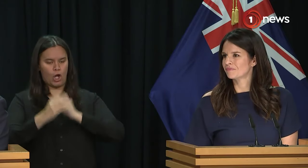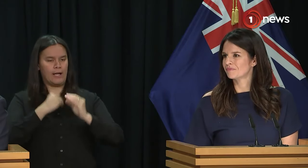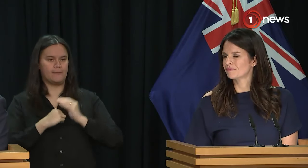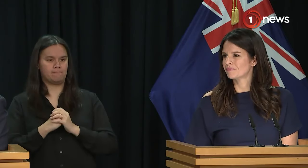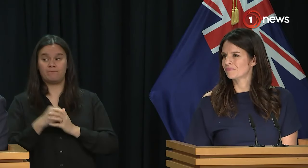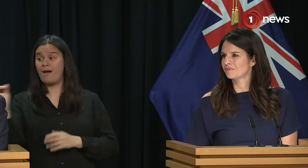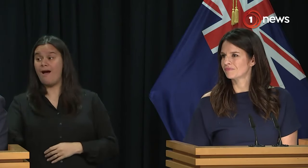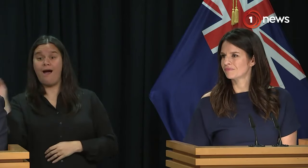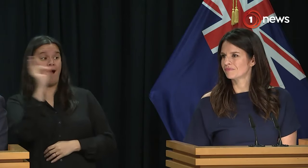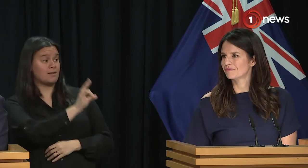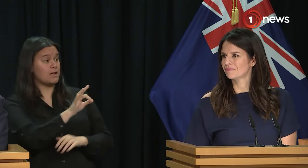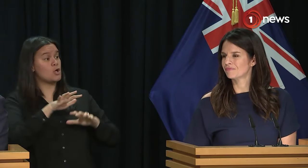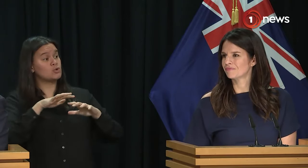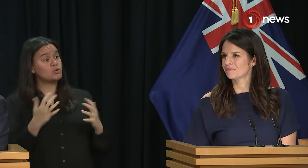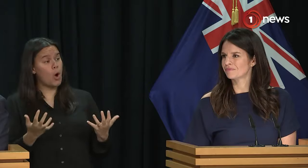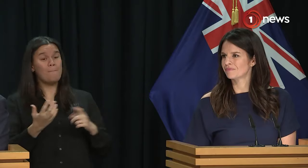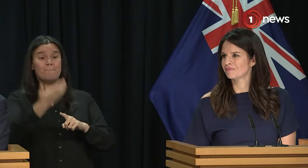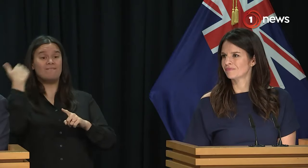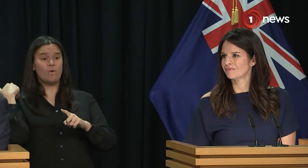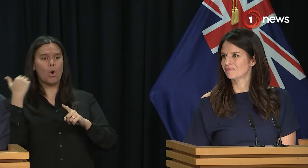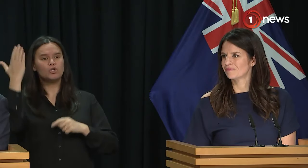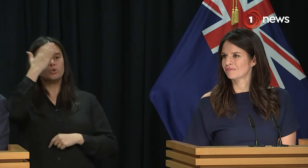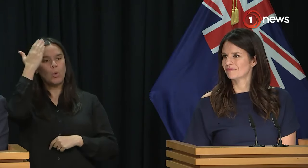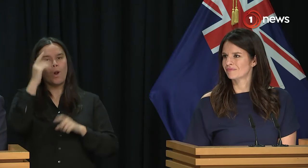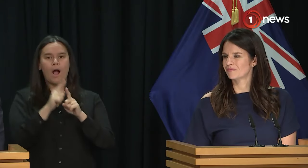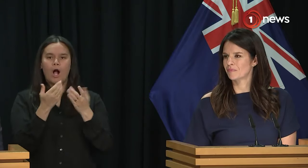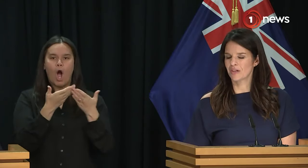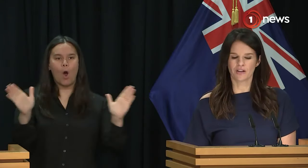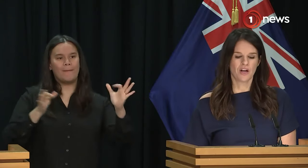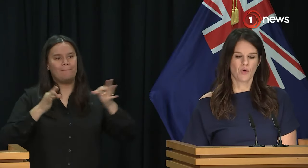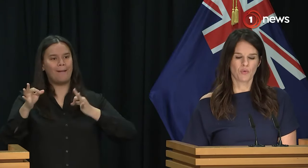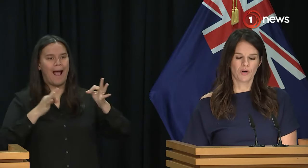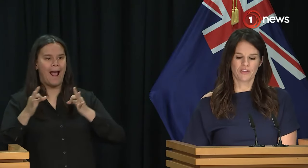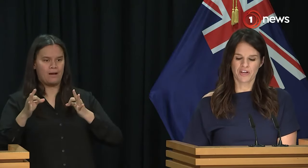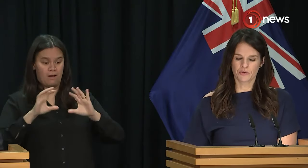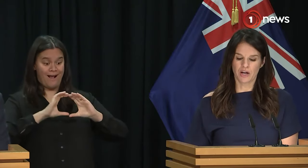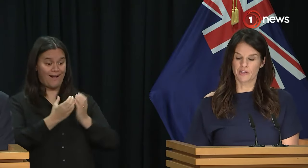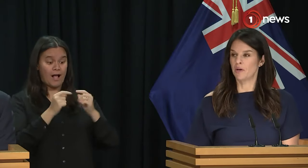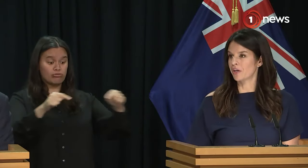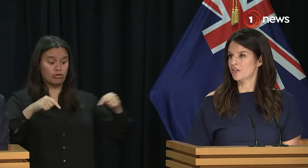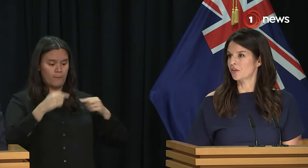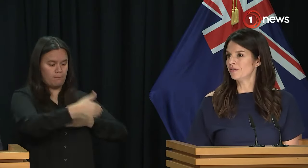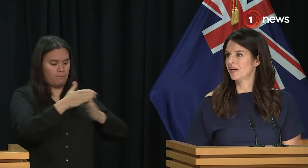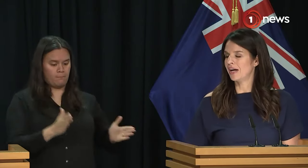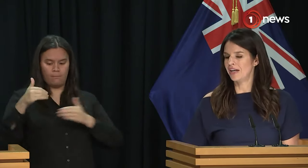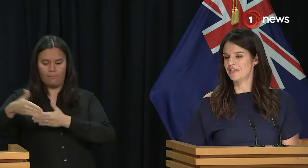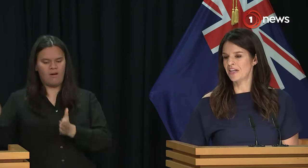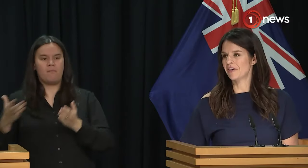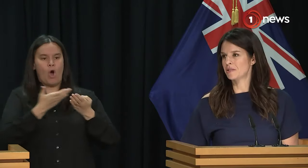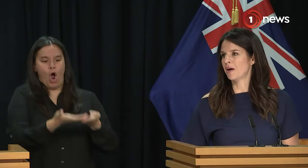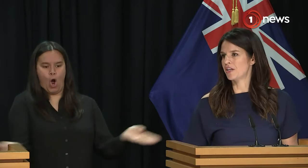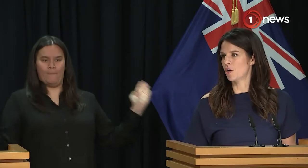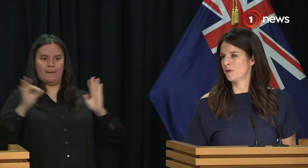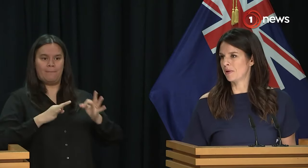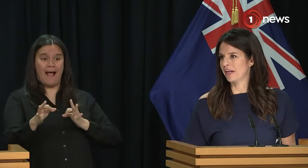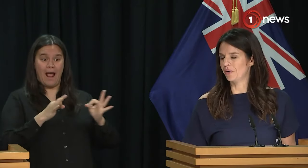mean an end to the sort of open plan, all-in-together classrooms? Yeah. One of the things we're going to be looking into is